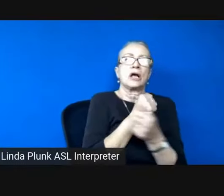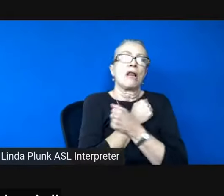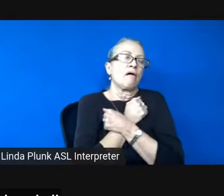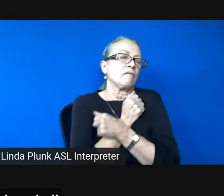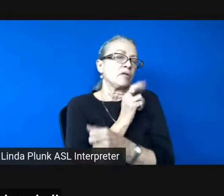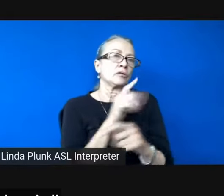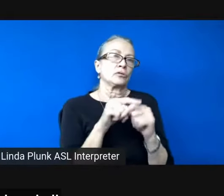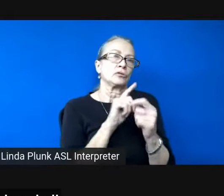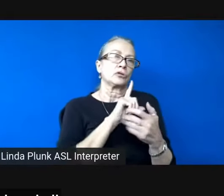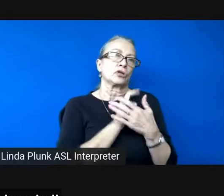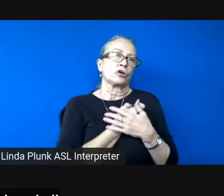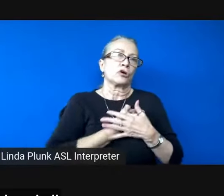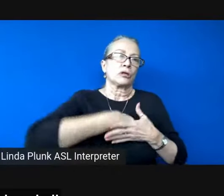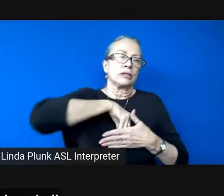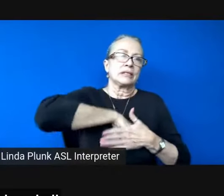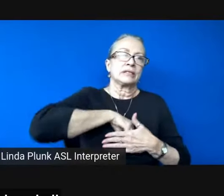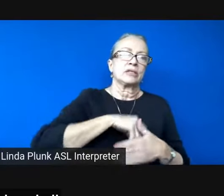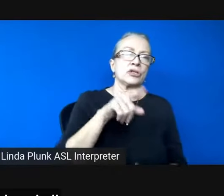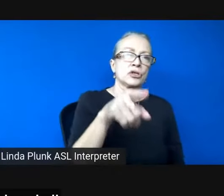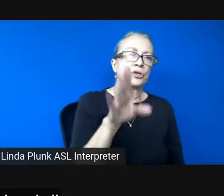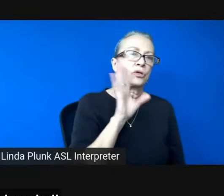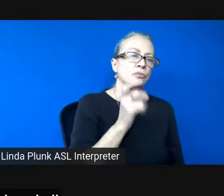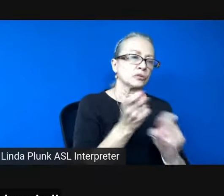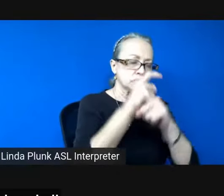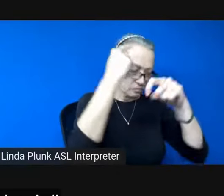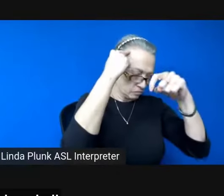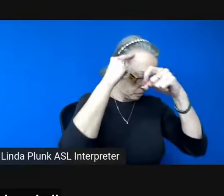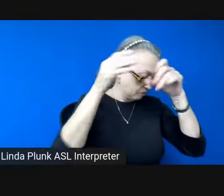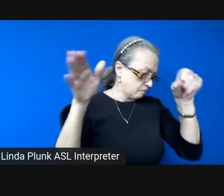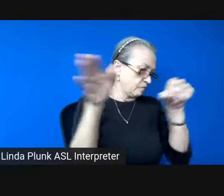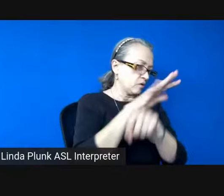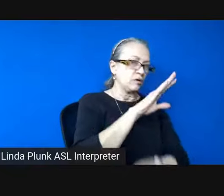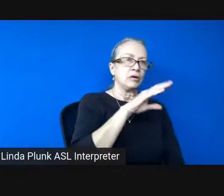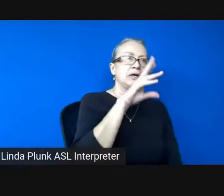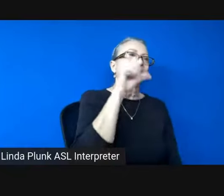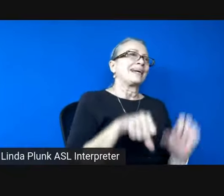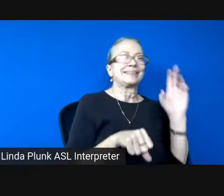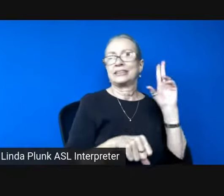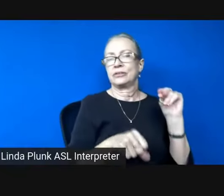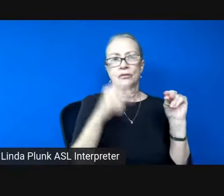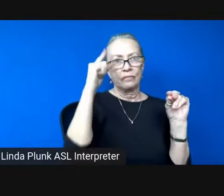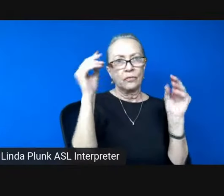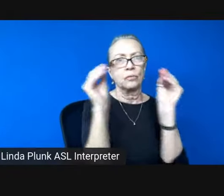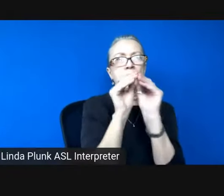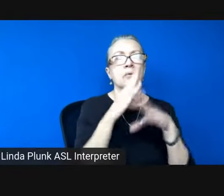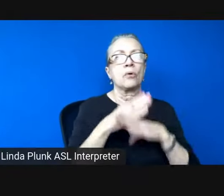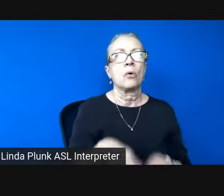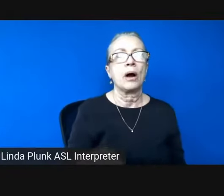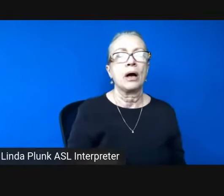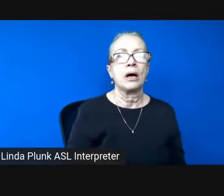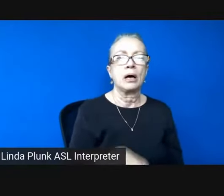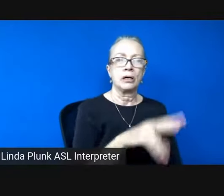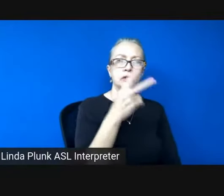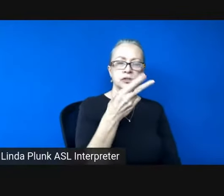you would trade a skull of yes no for quiet two slushed thoughts per